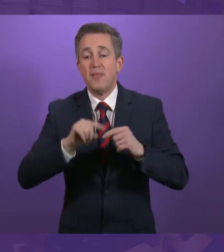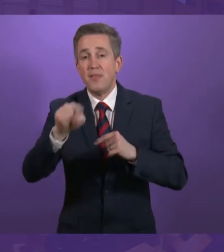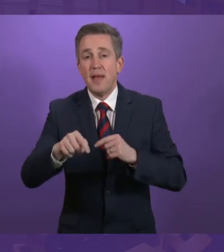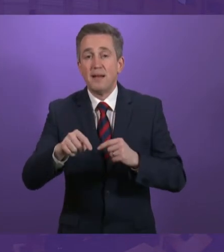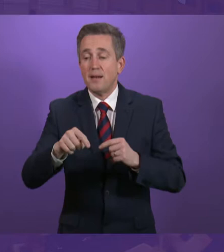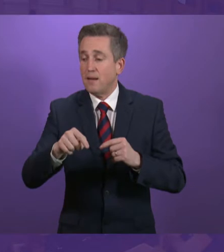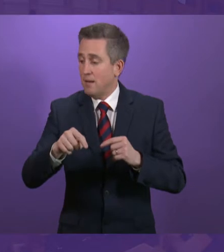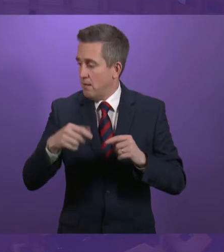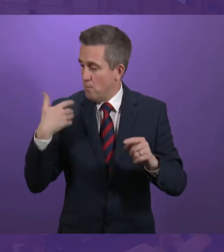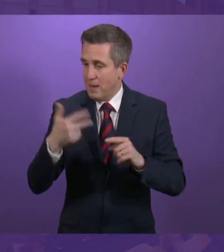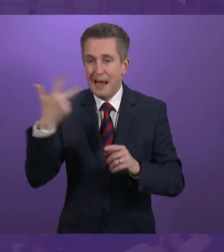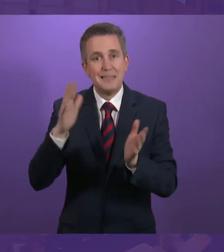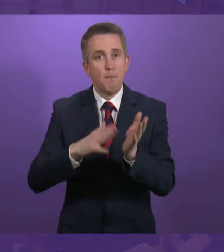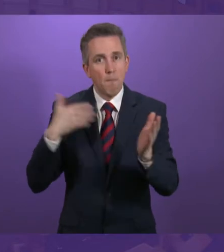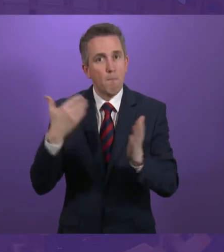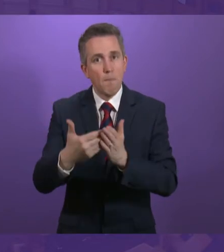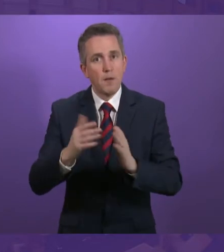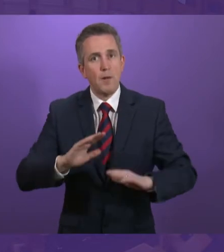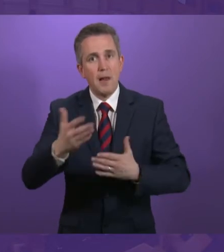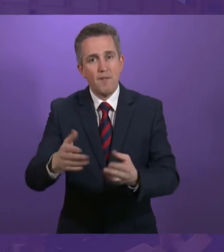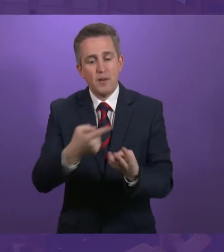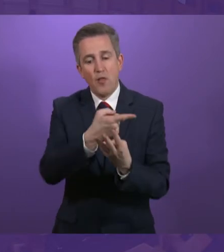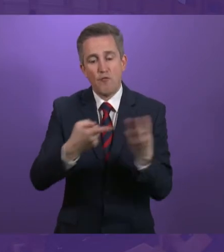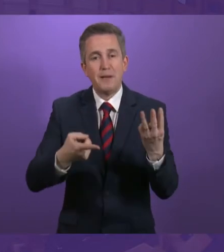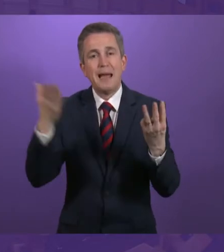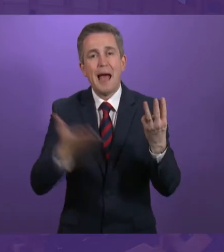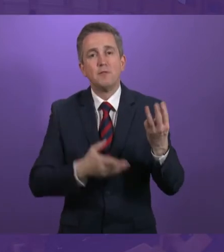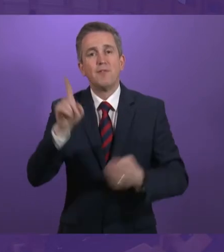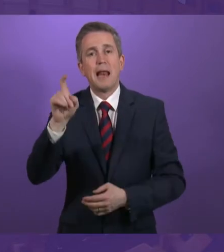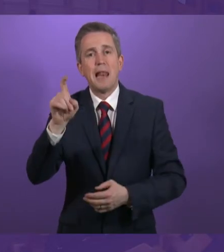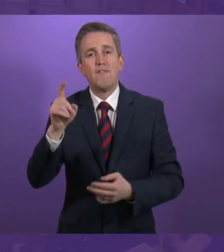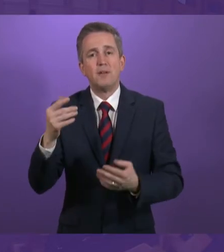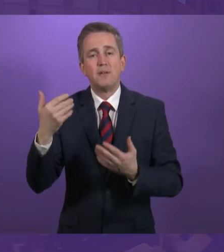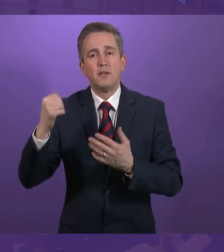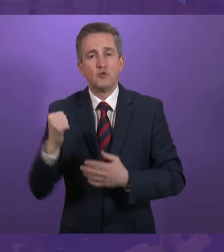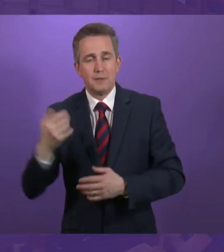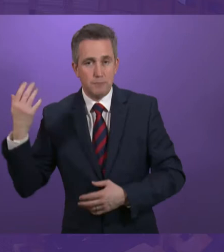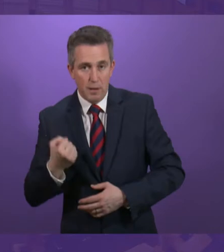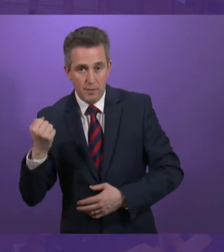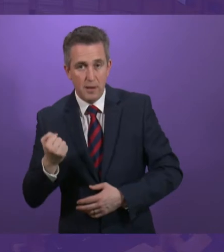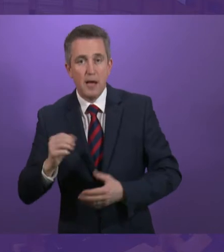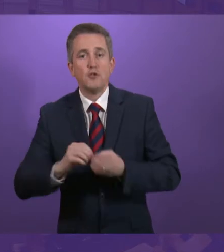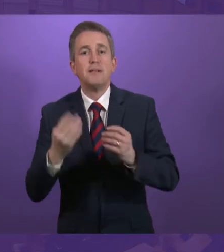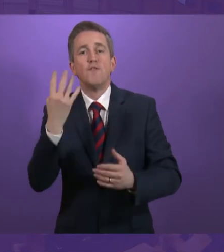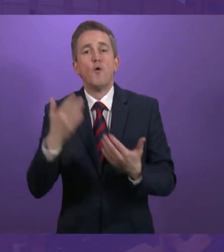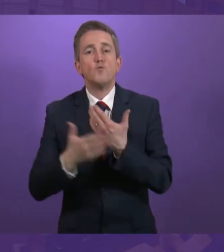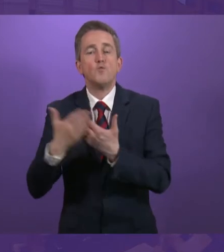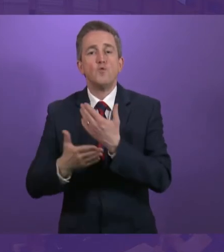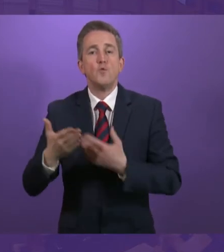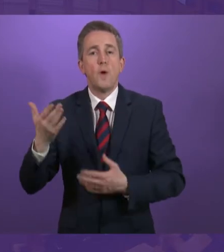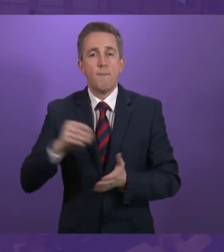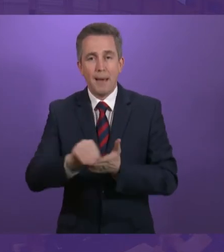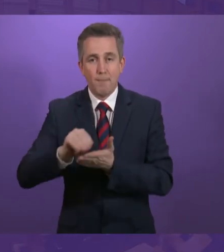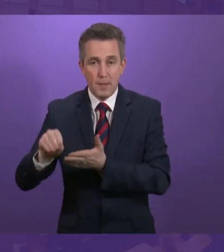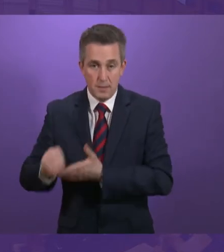Scotland's Social Security Act we'll have delivered three of the 11 devolved benefits and four brand new payments and two years hence